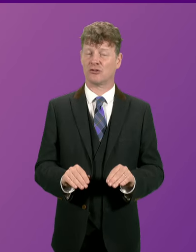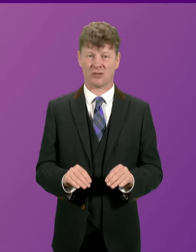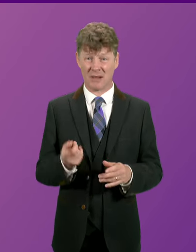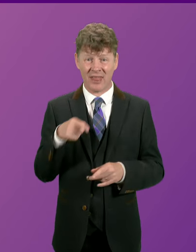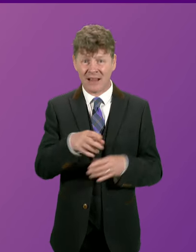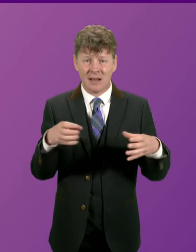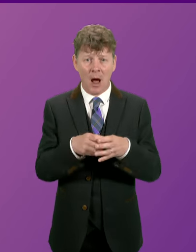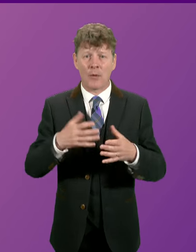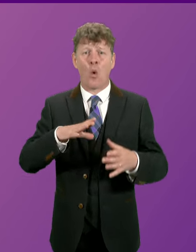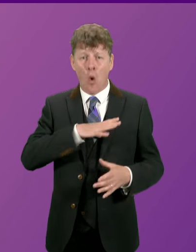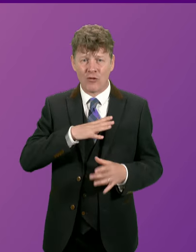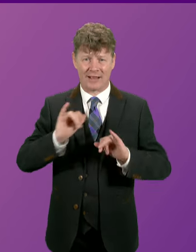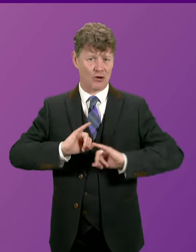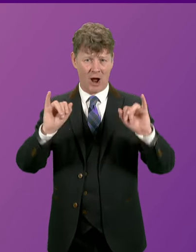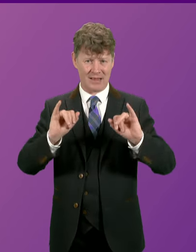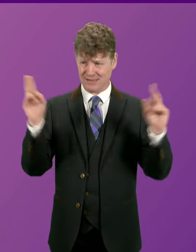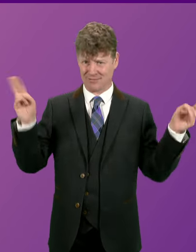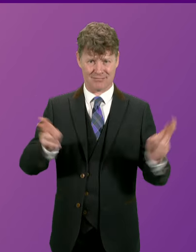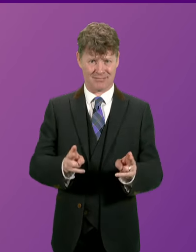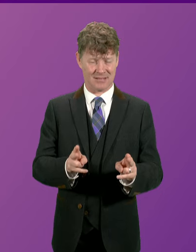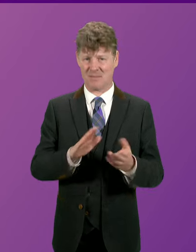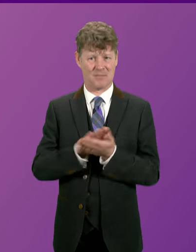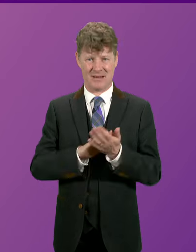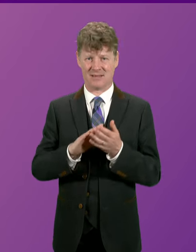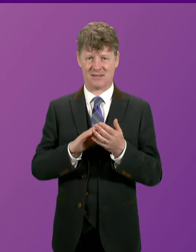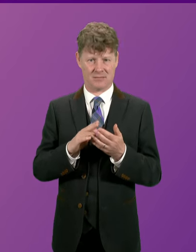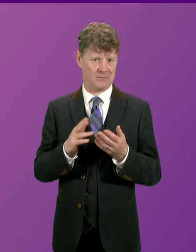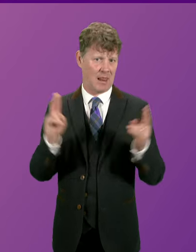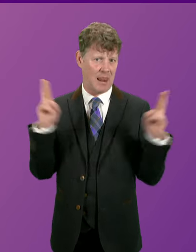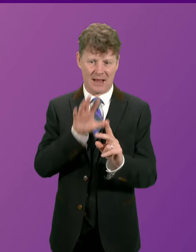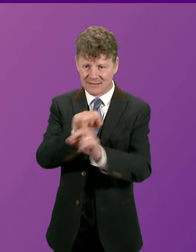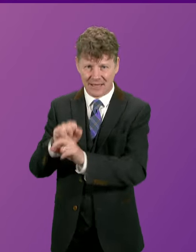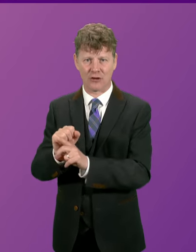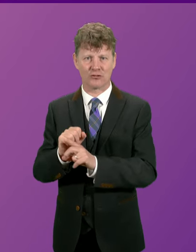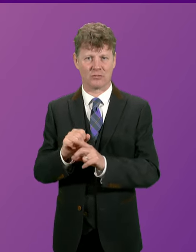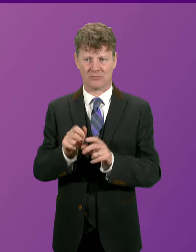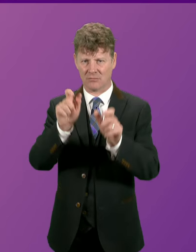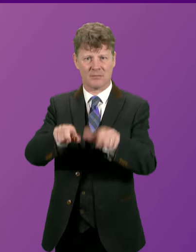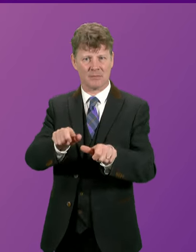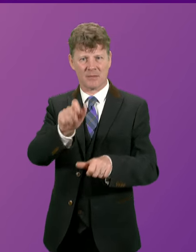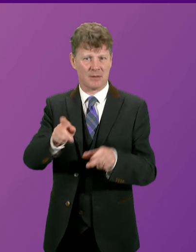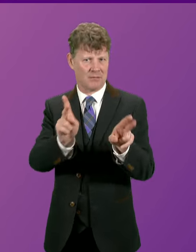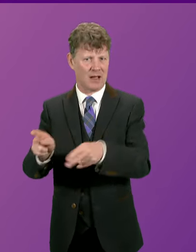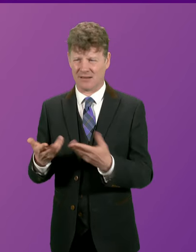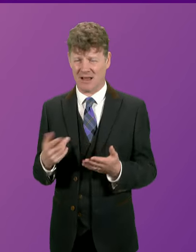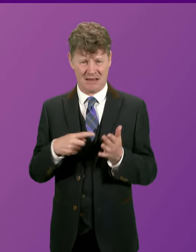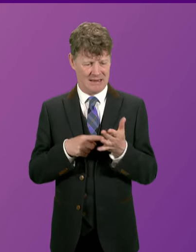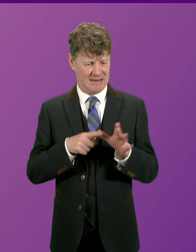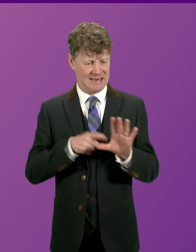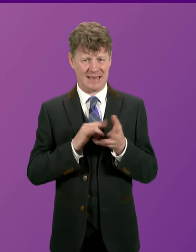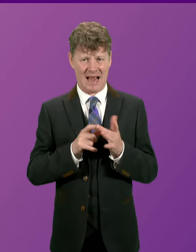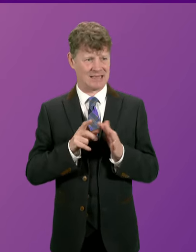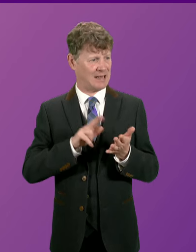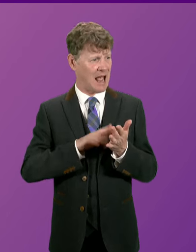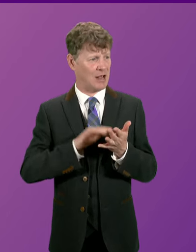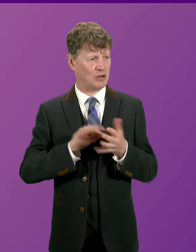years, resulting in an inevitable decline in detection and the loss of life. What should they choose, First Minister, or will you act to ensure